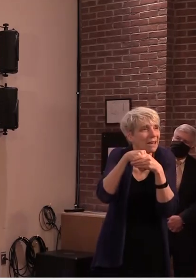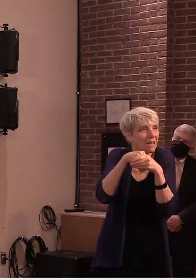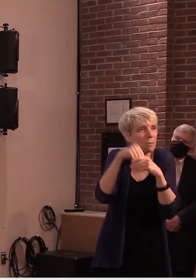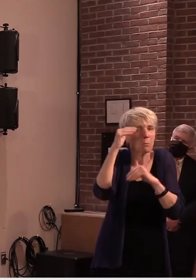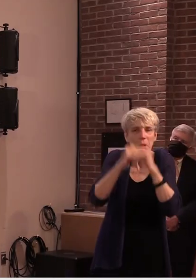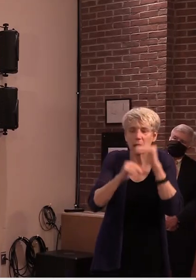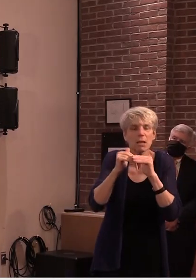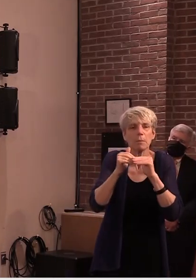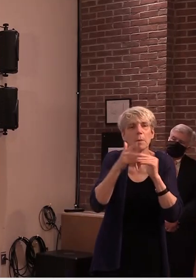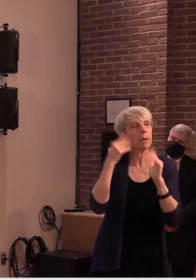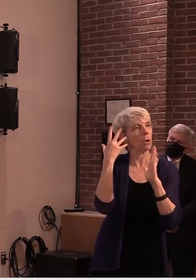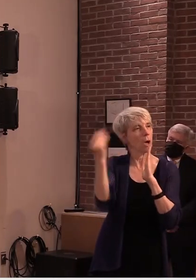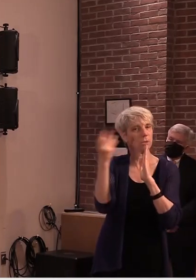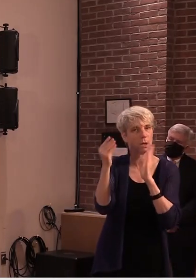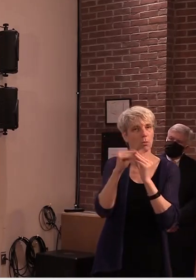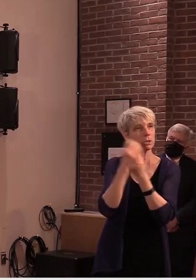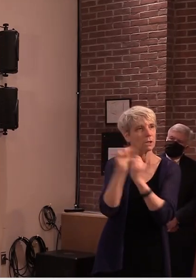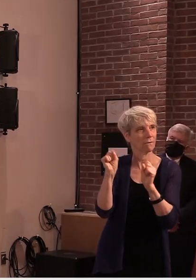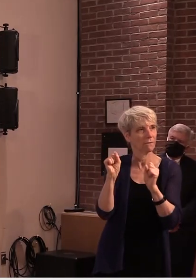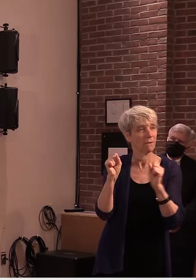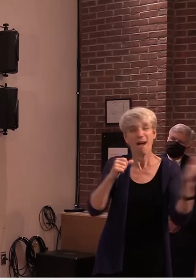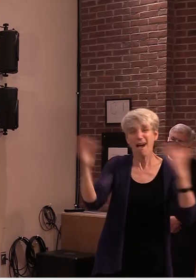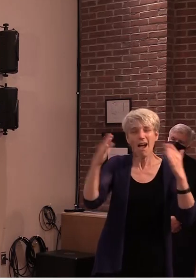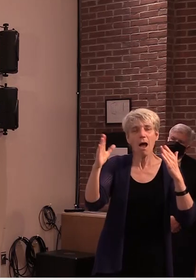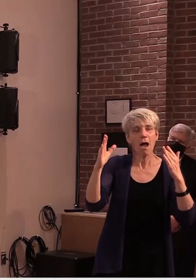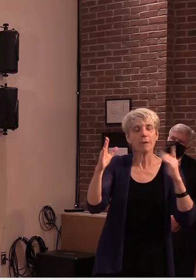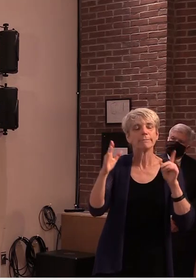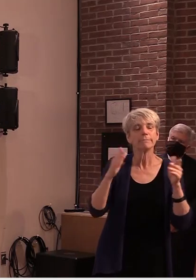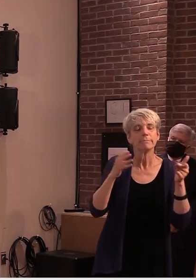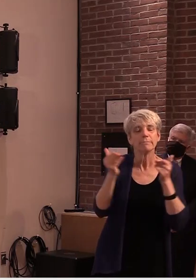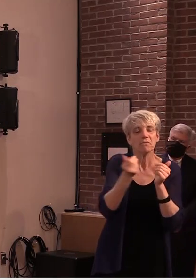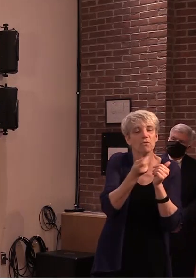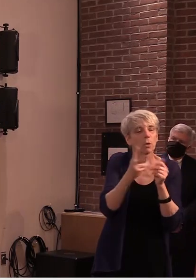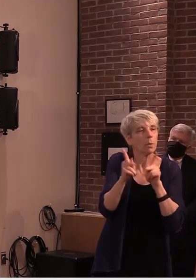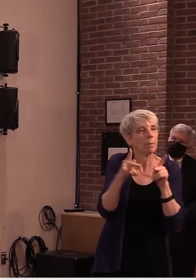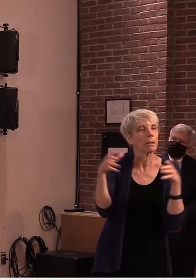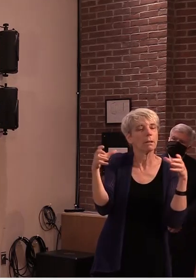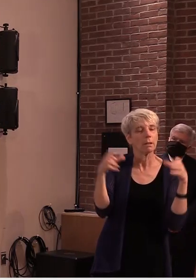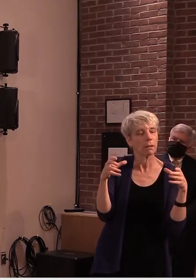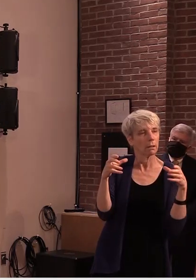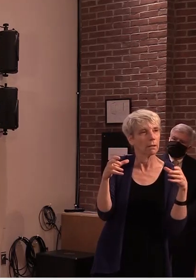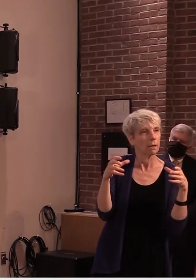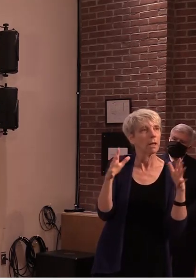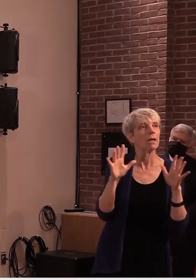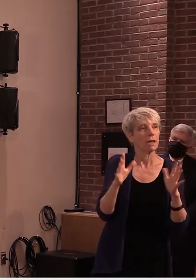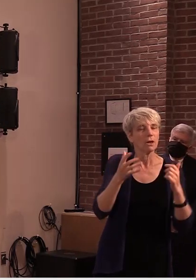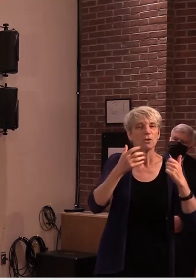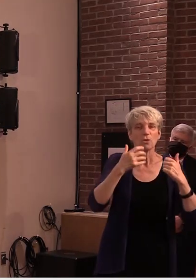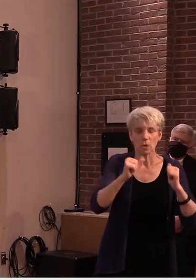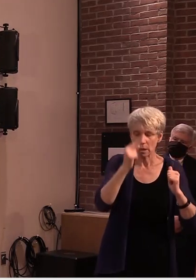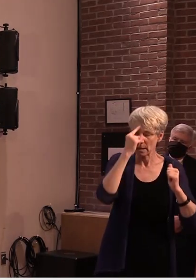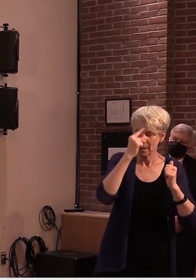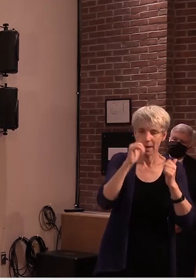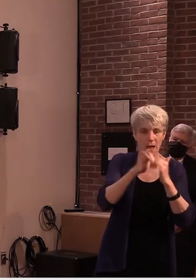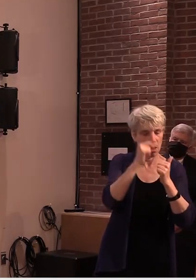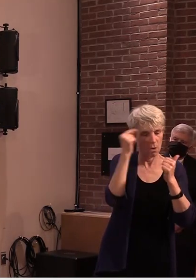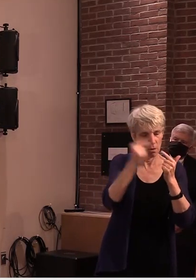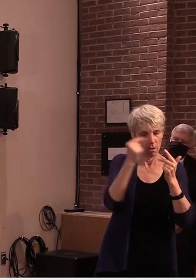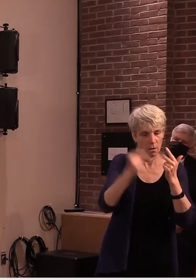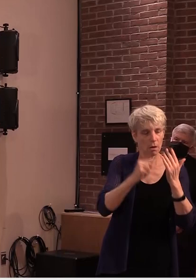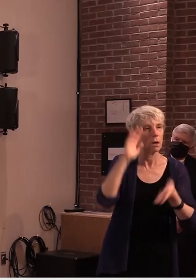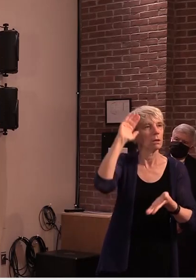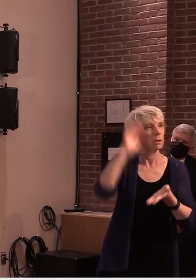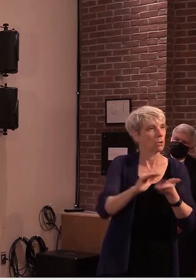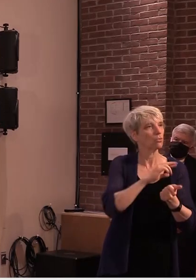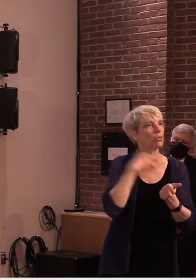on the small side keep your risk as slow as possible to keep the virus from spreading we will get